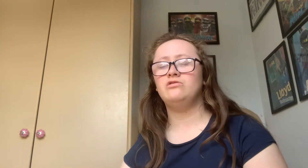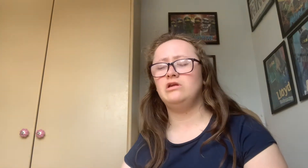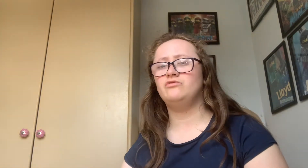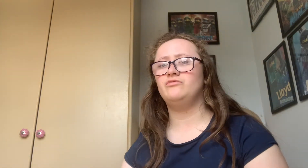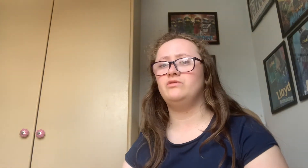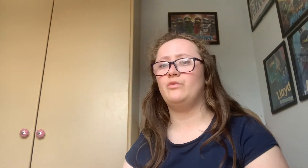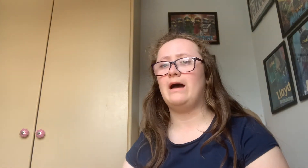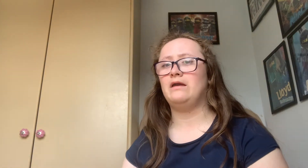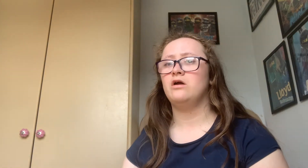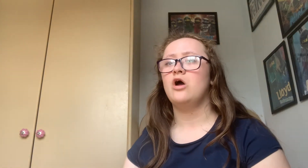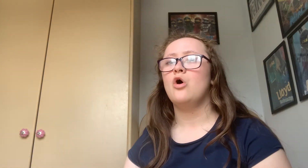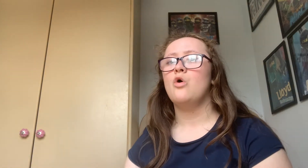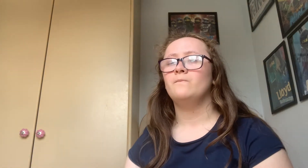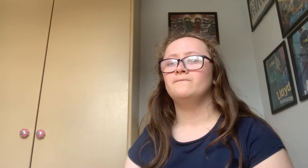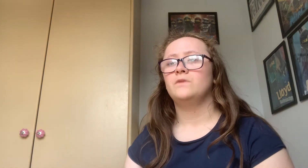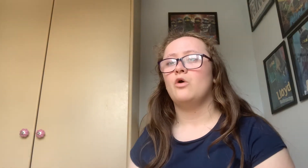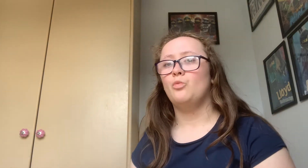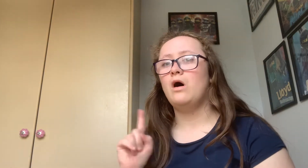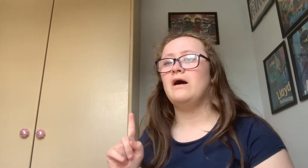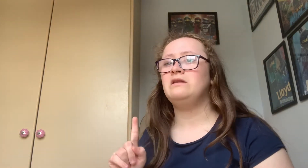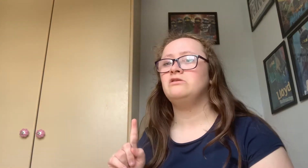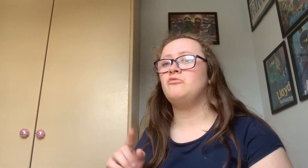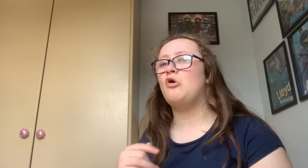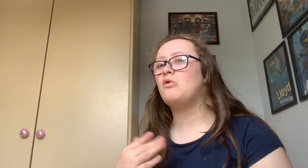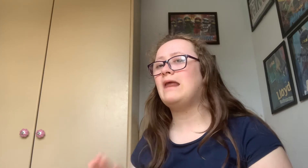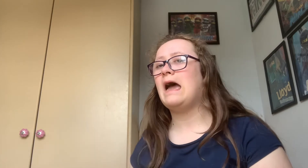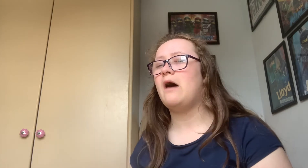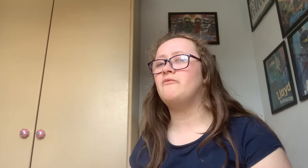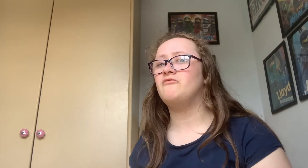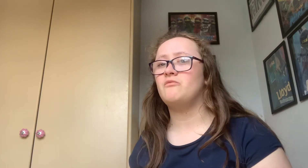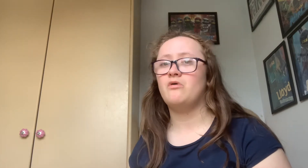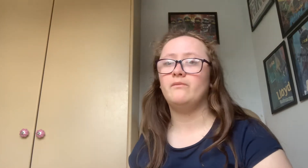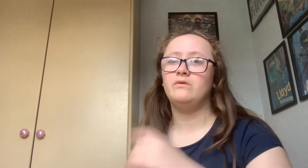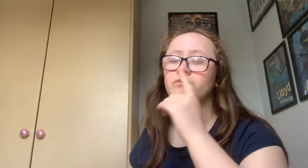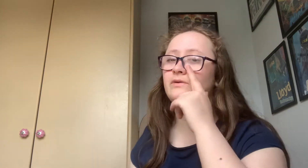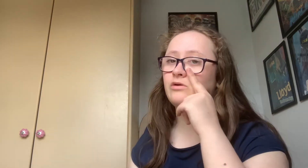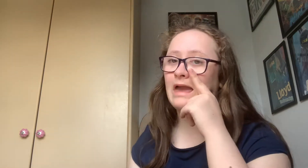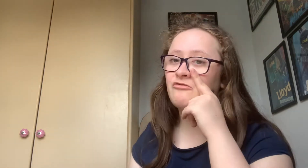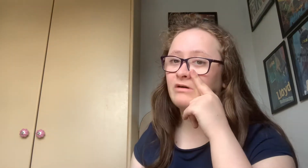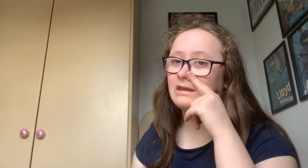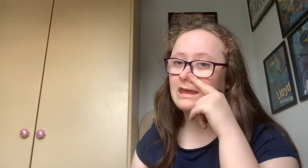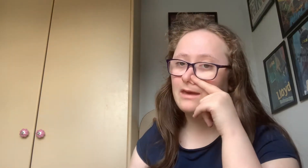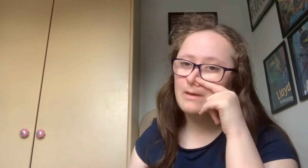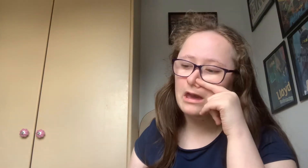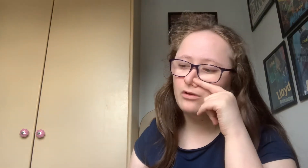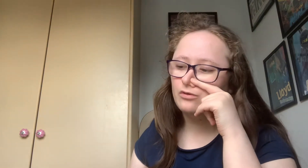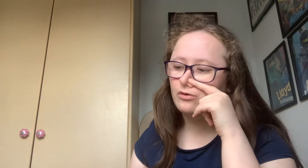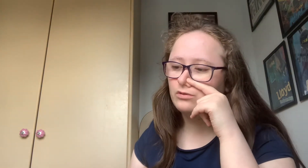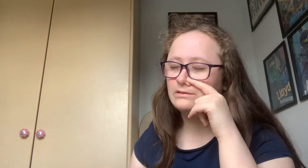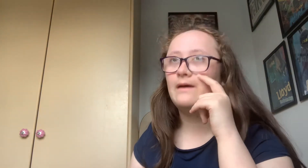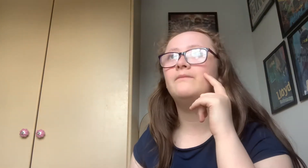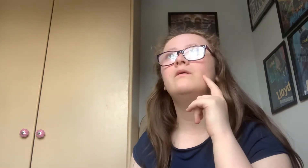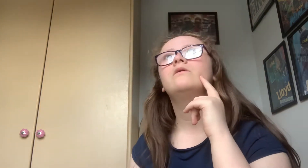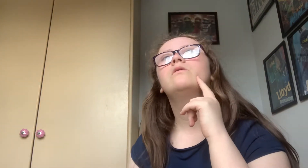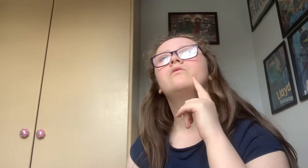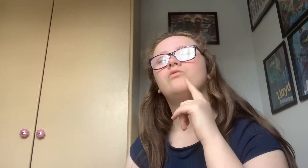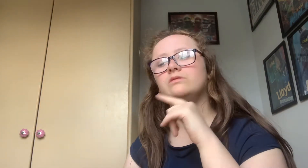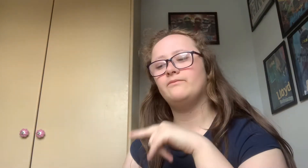the reason why One they're not going to help with your problems, but you can try the email or call them Call them